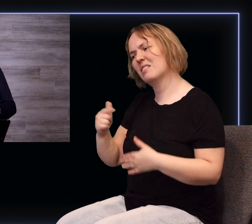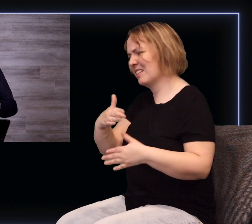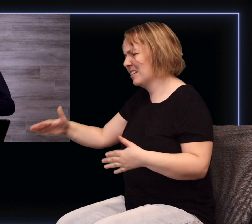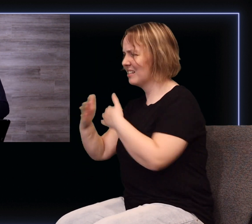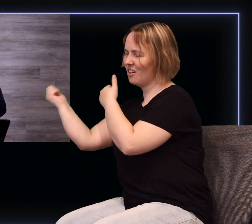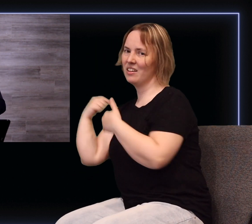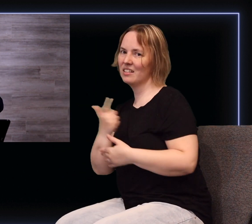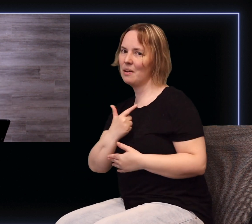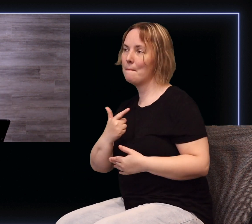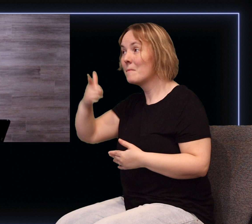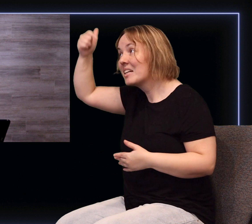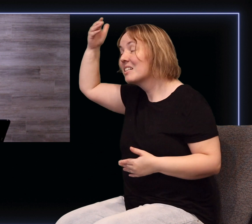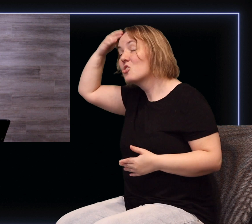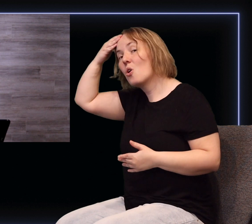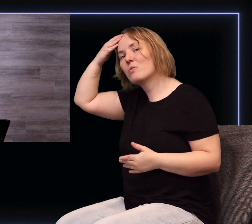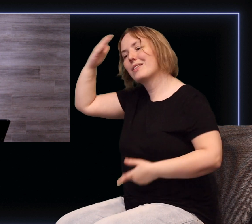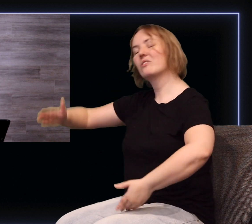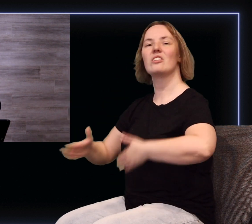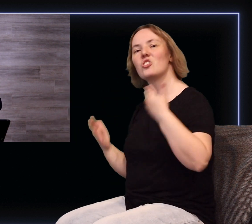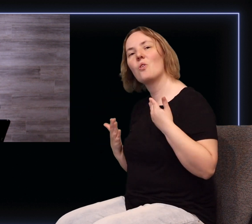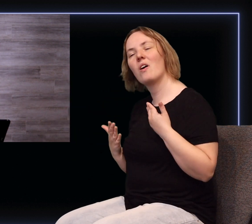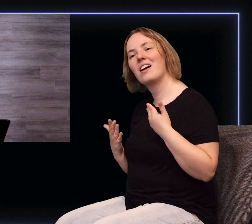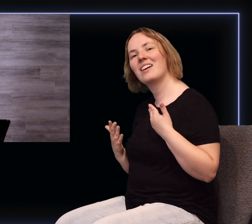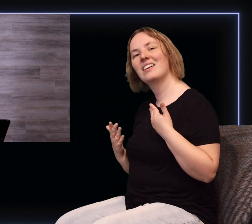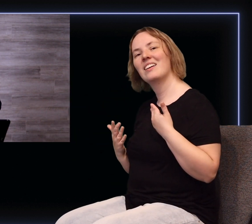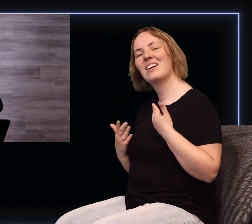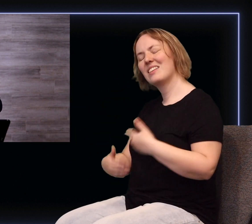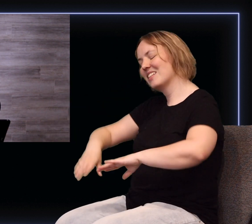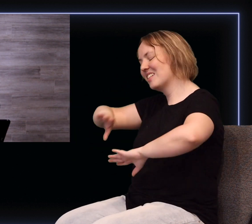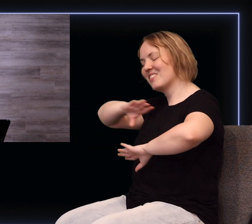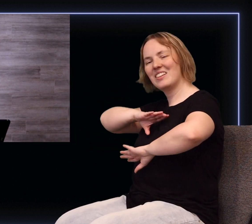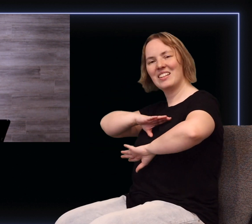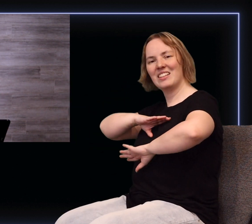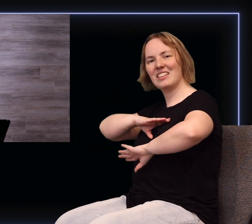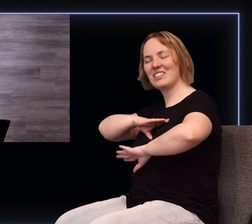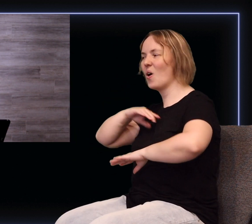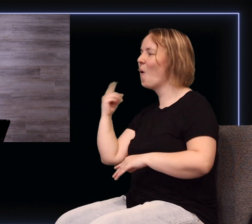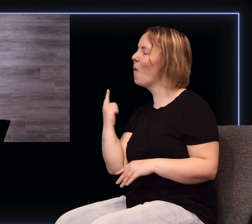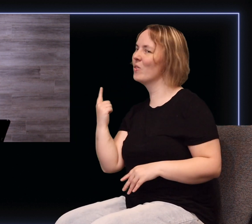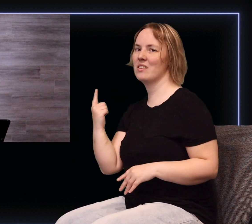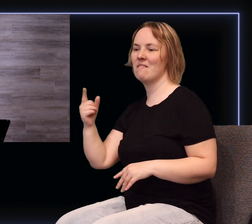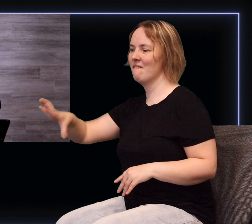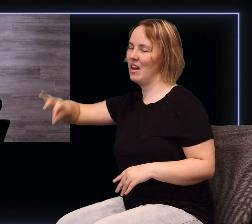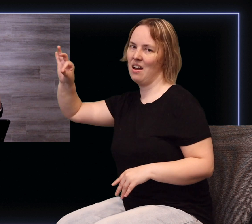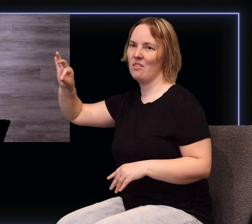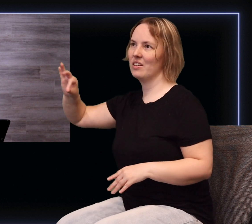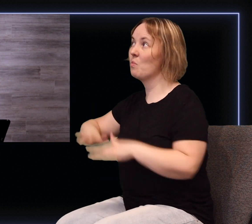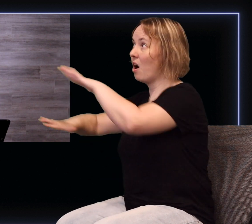that there is a joy and a fulfillment that is only found in walking with him that's only found in allowing him